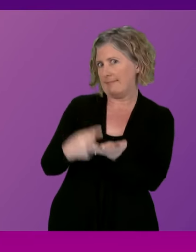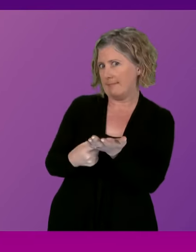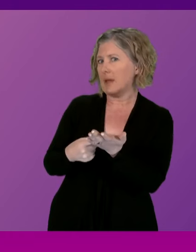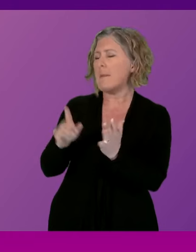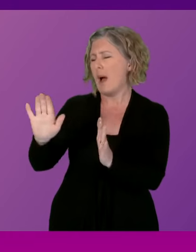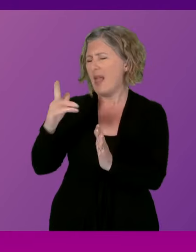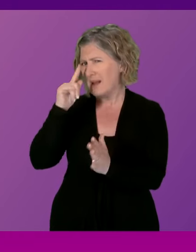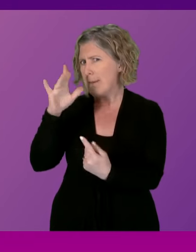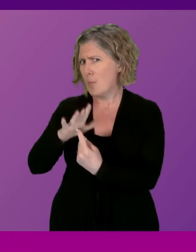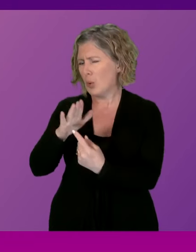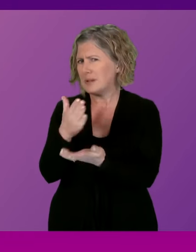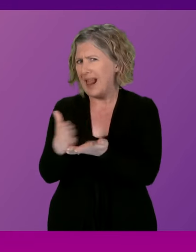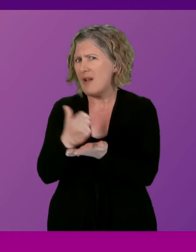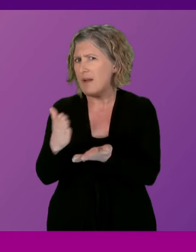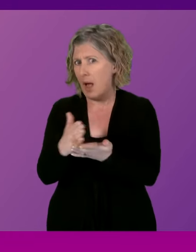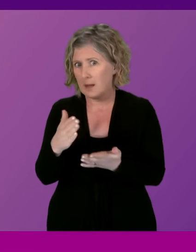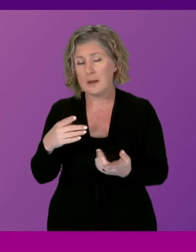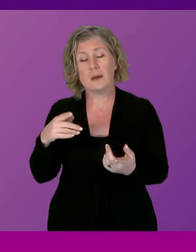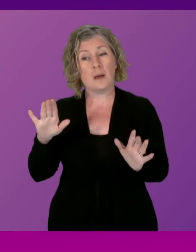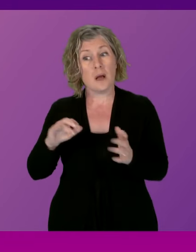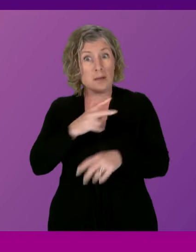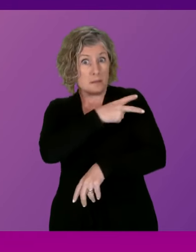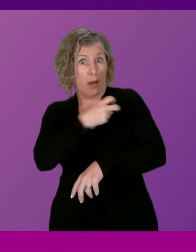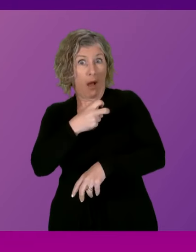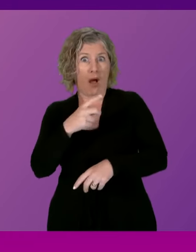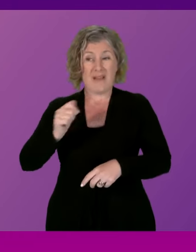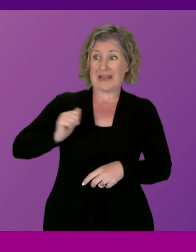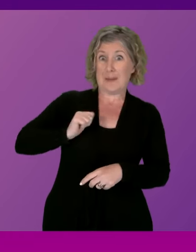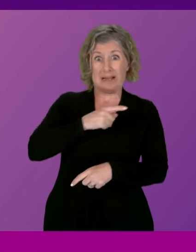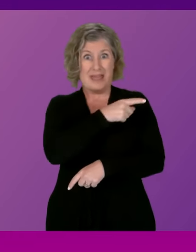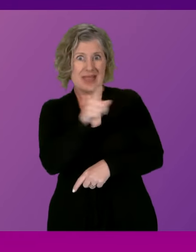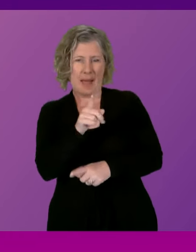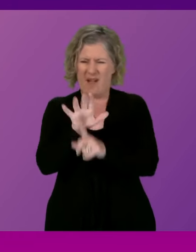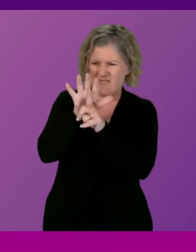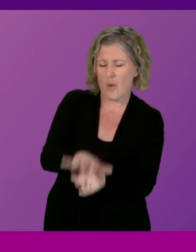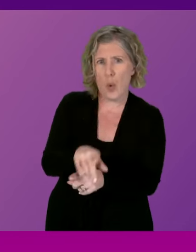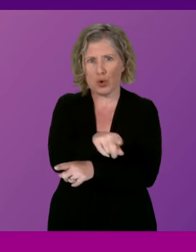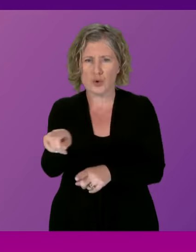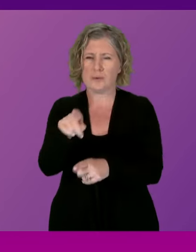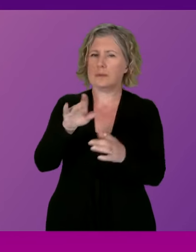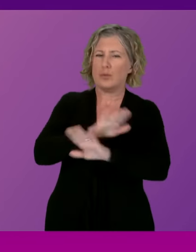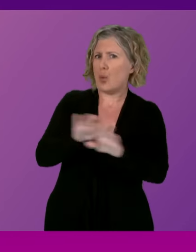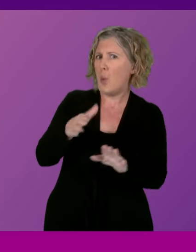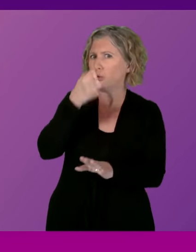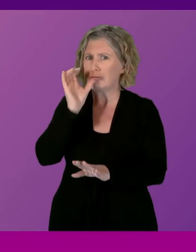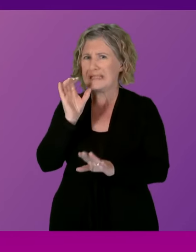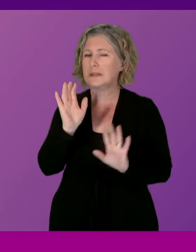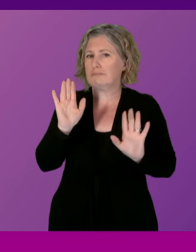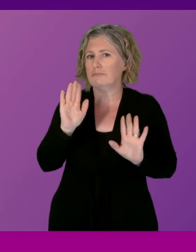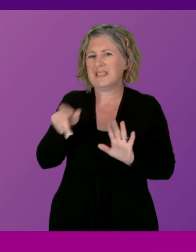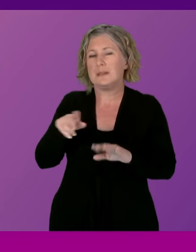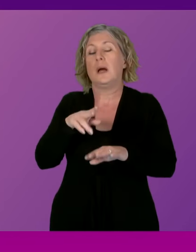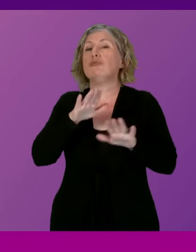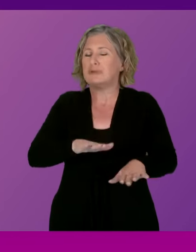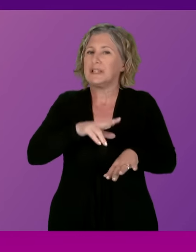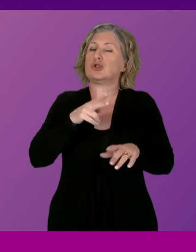clarify here that staff are not expected to enforce the alcohol ban on ScotRail trains. The enforcement of the alcohol ban is a matter for British Transport